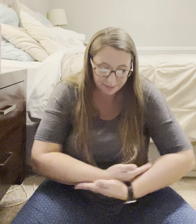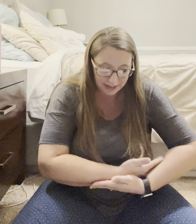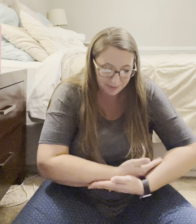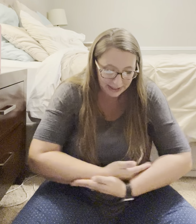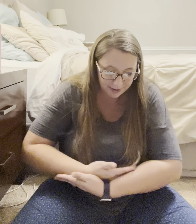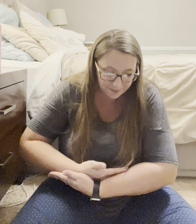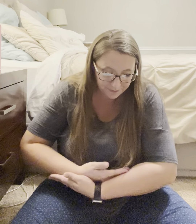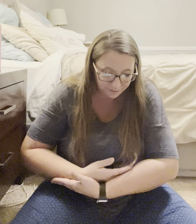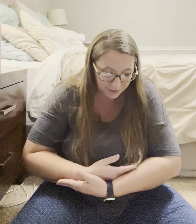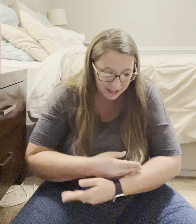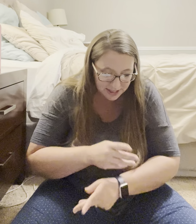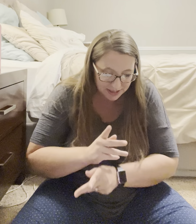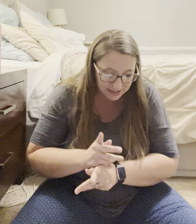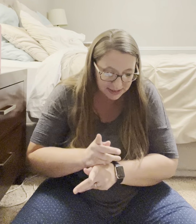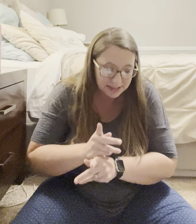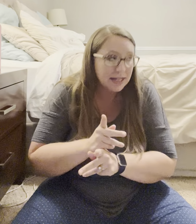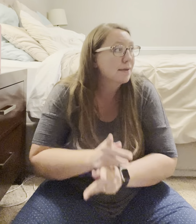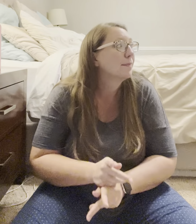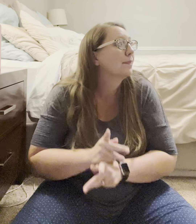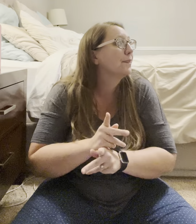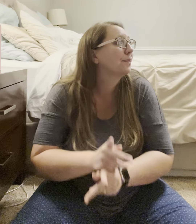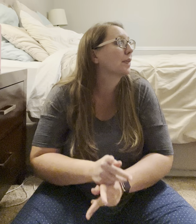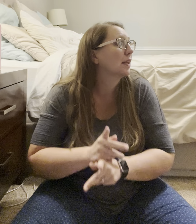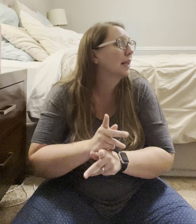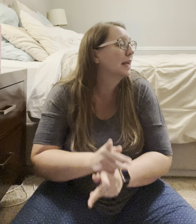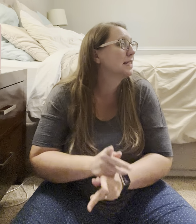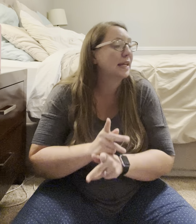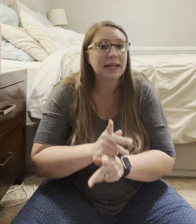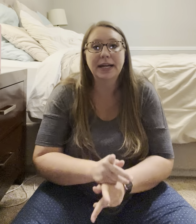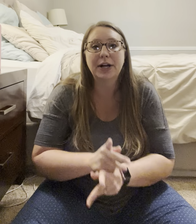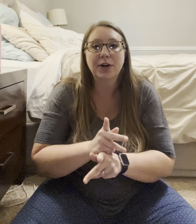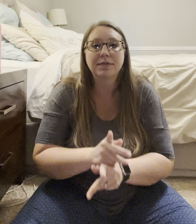baby. And then this is like taking care of.